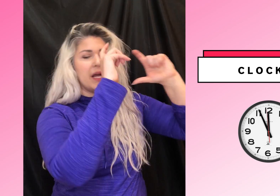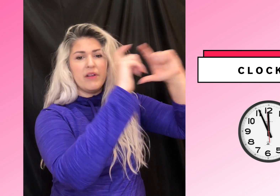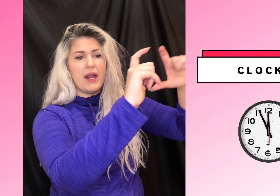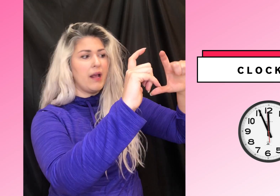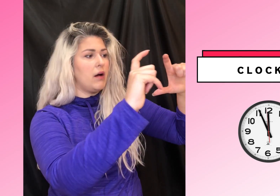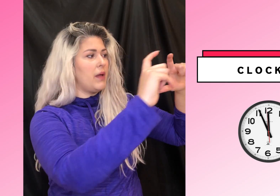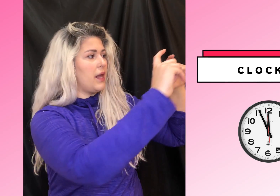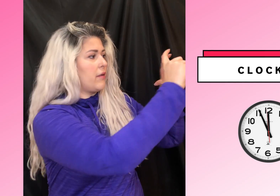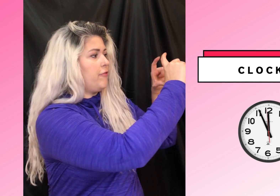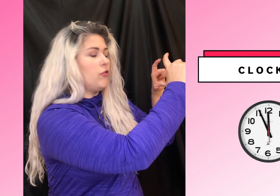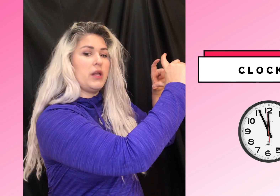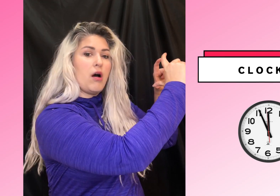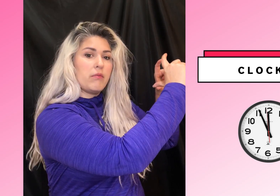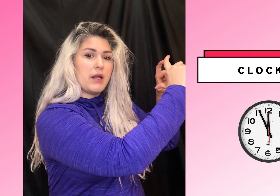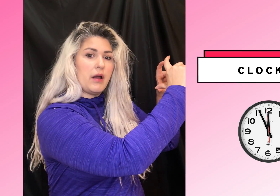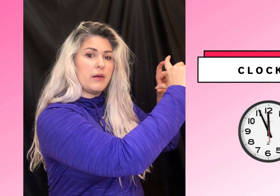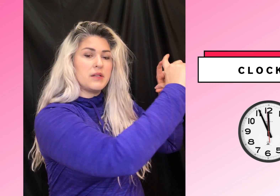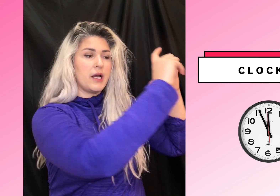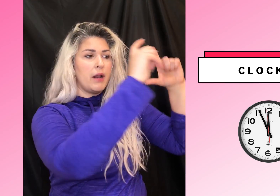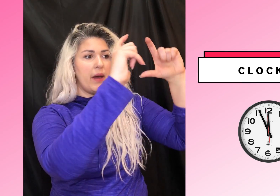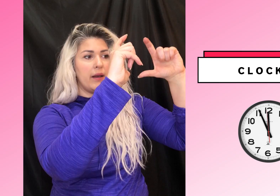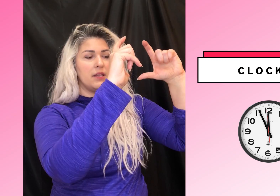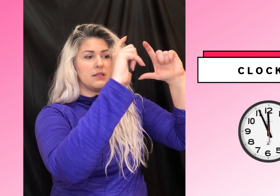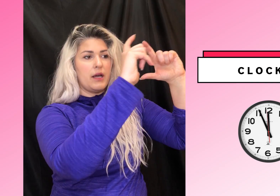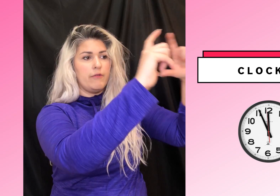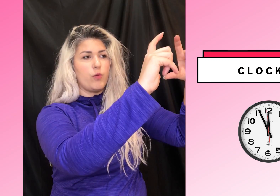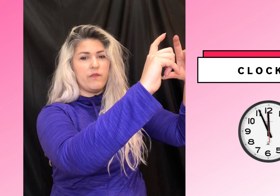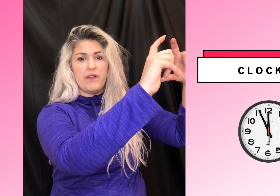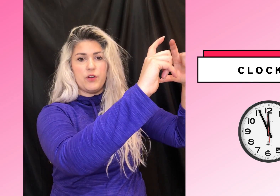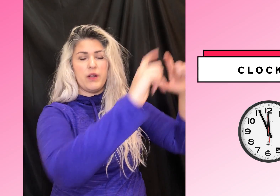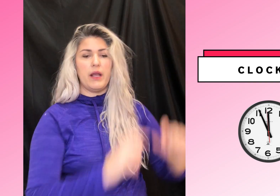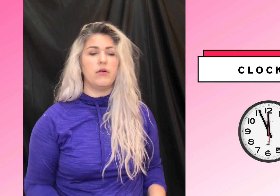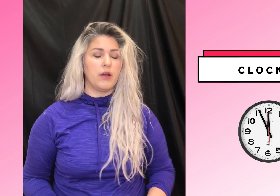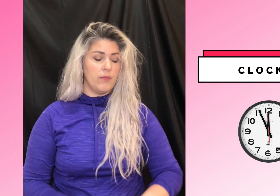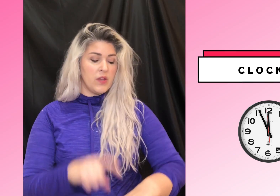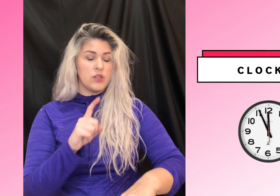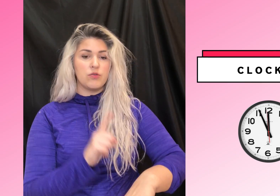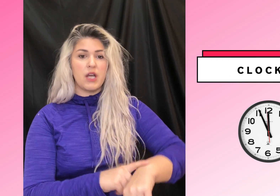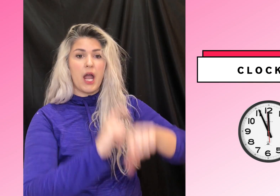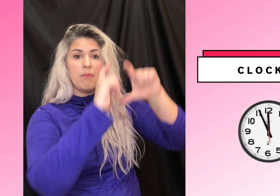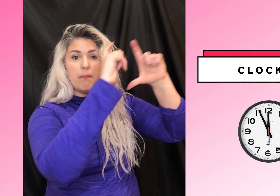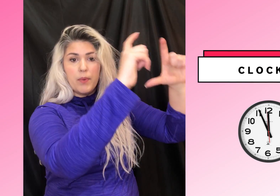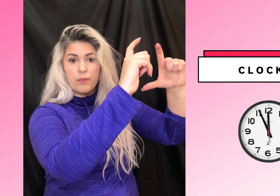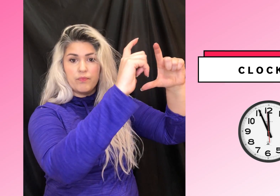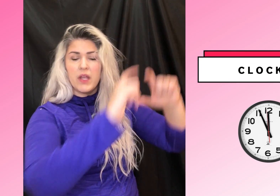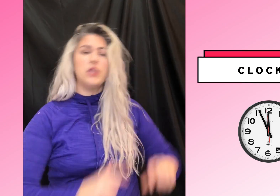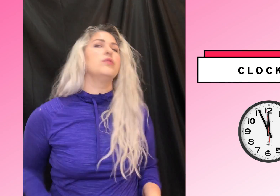kind of at an angle. I'm not like fully on my non-dominant side. I'm at this kind of 45 degree angle here. So time, boom. So